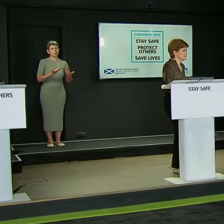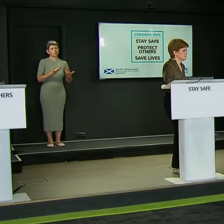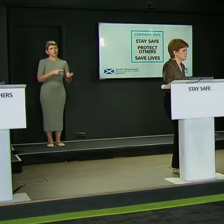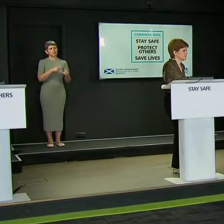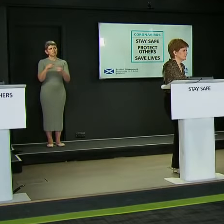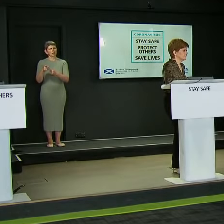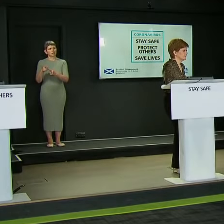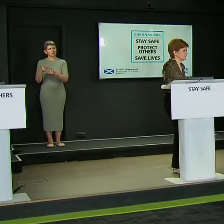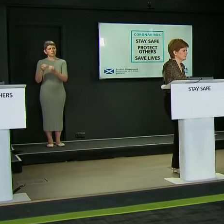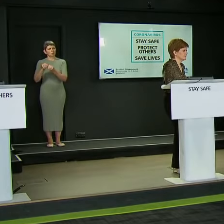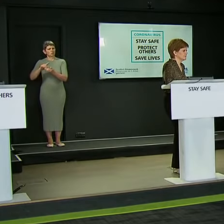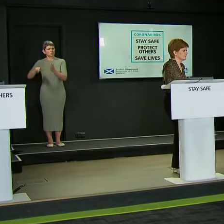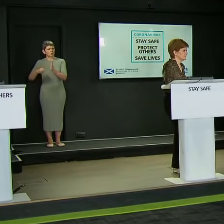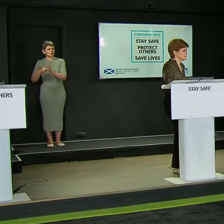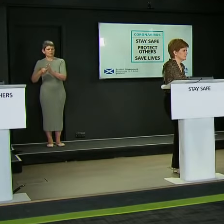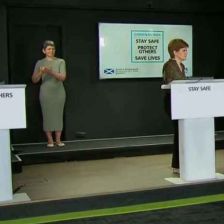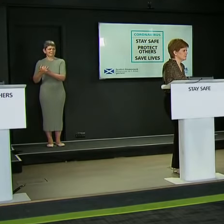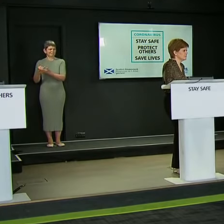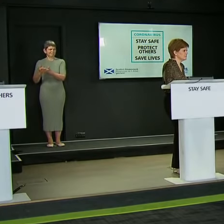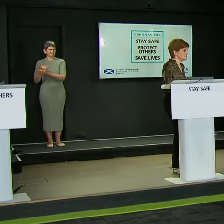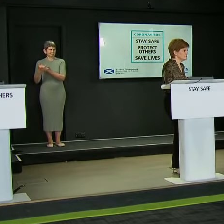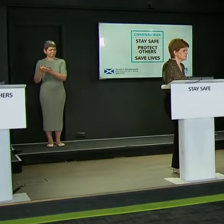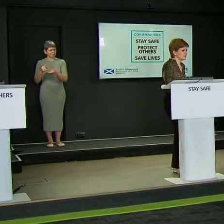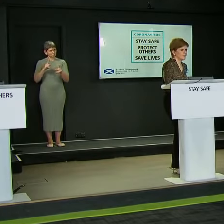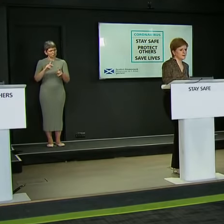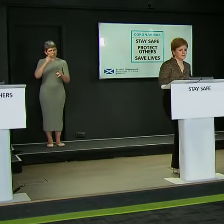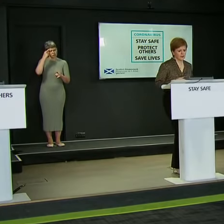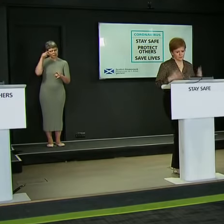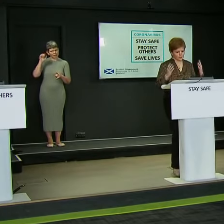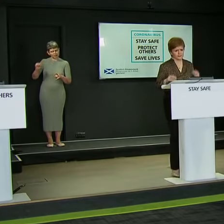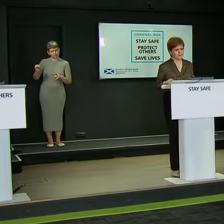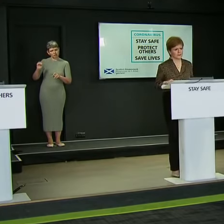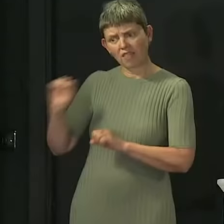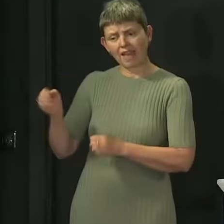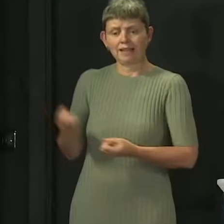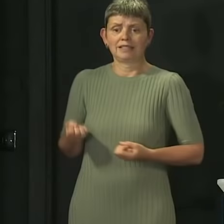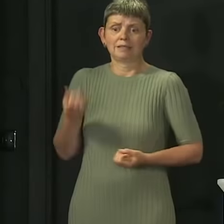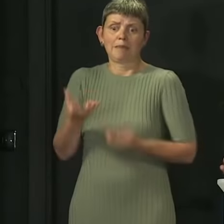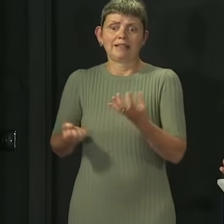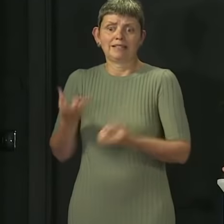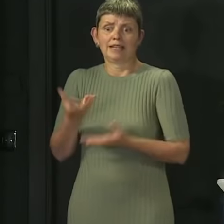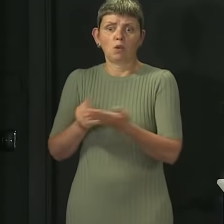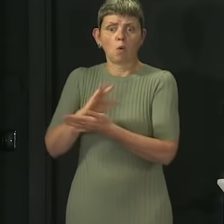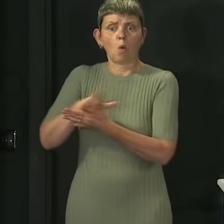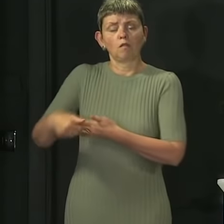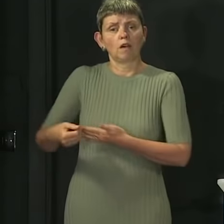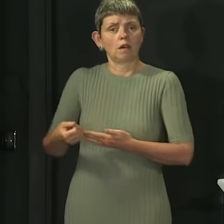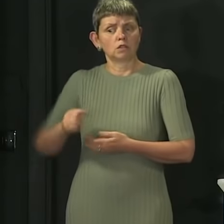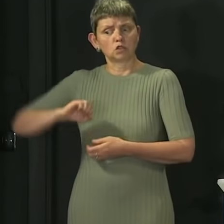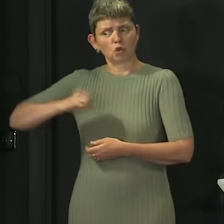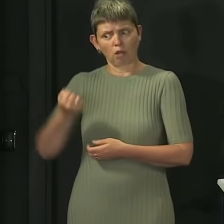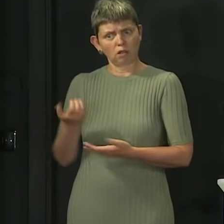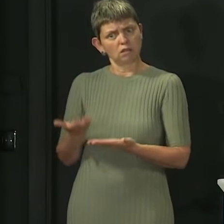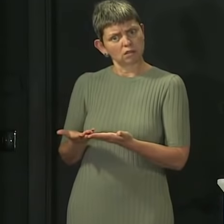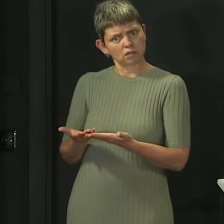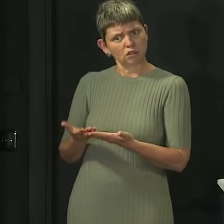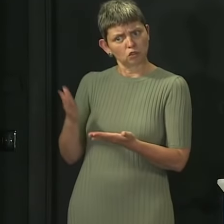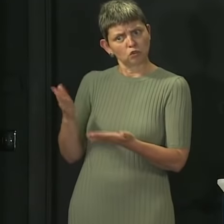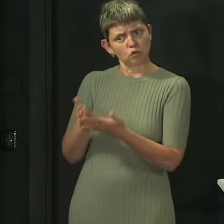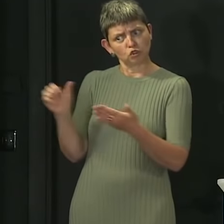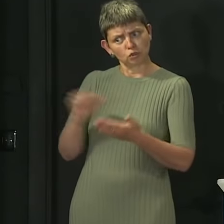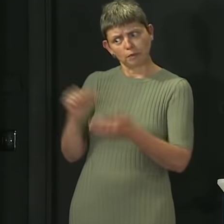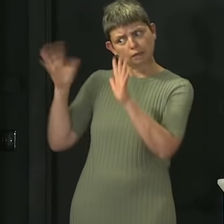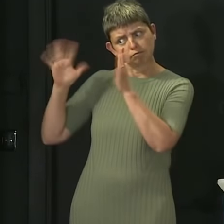more credit for the spending and the work they've done in Scotland? I'm not going to start talking about opinion poll ratings of either of